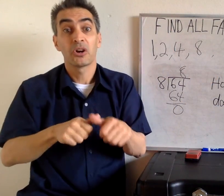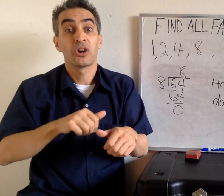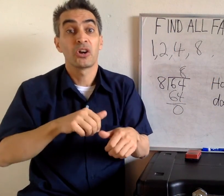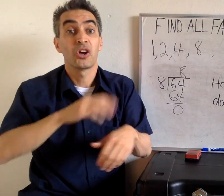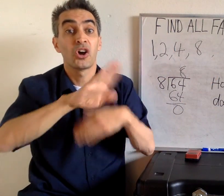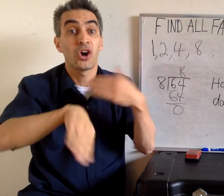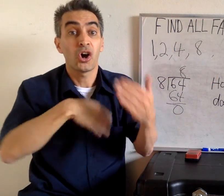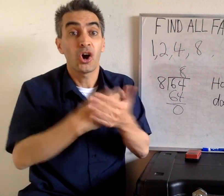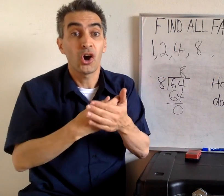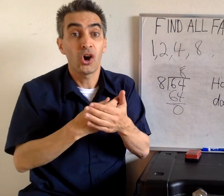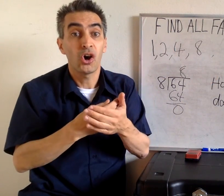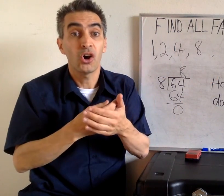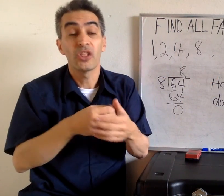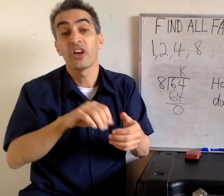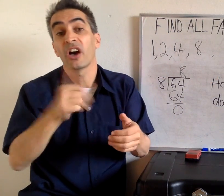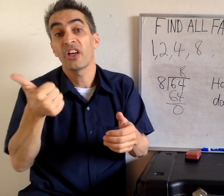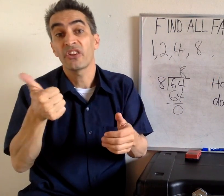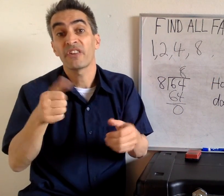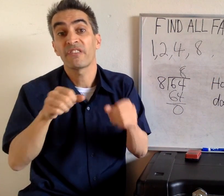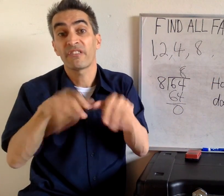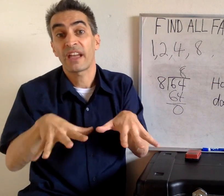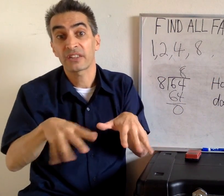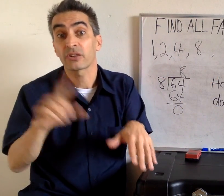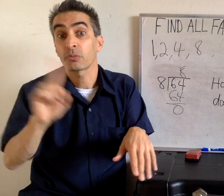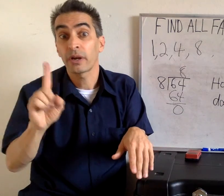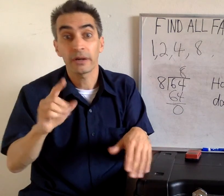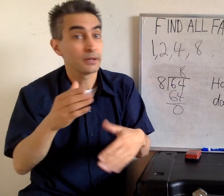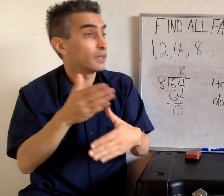8 times 8 equals 64.